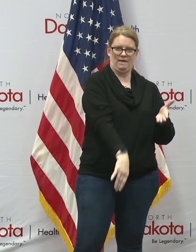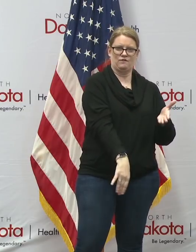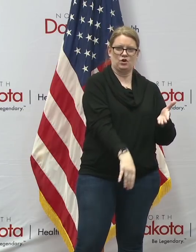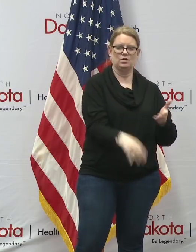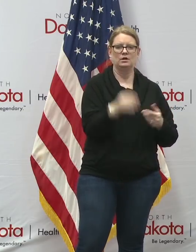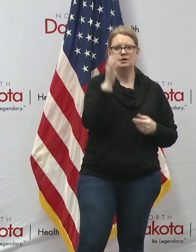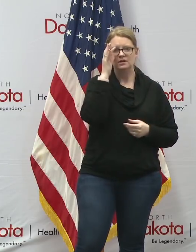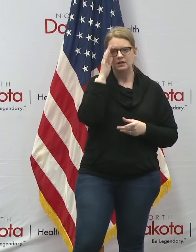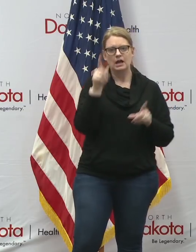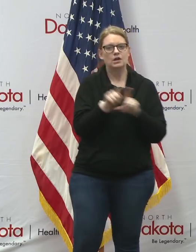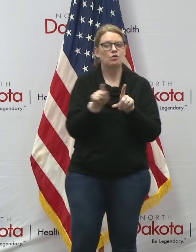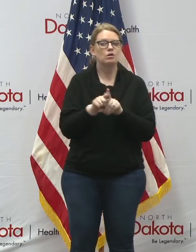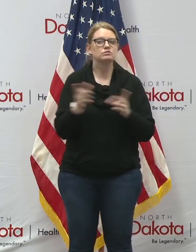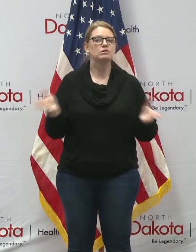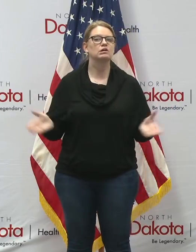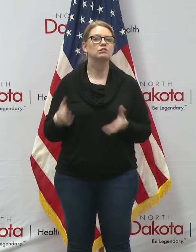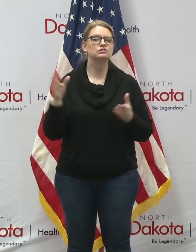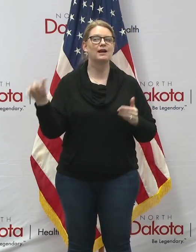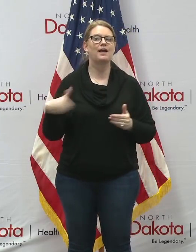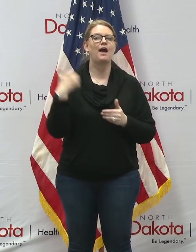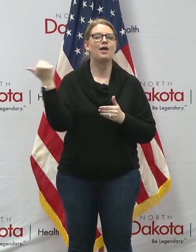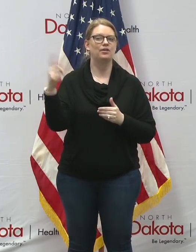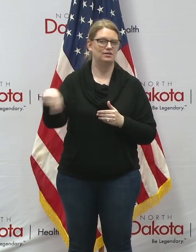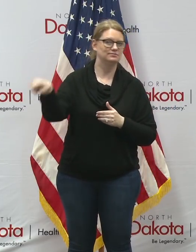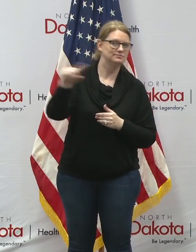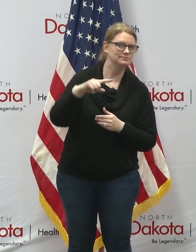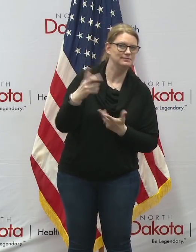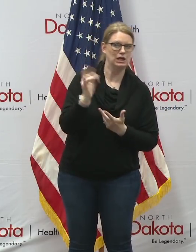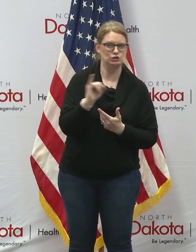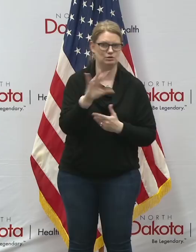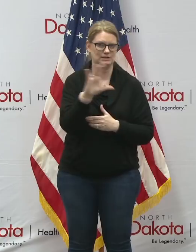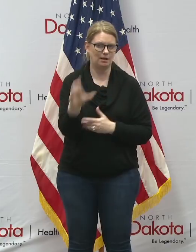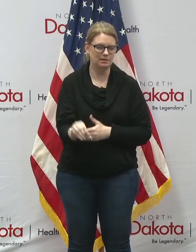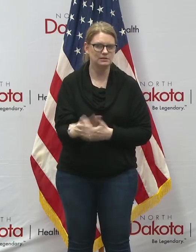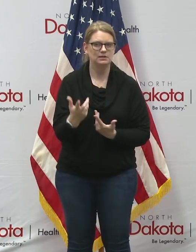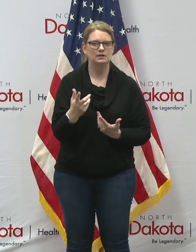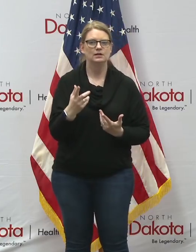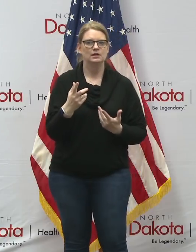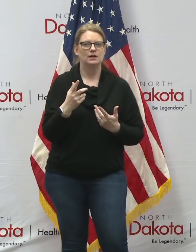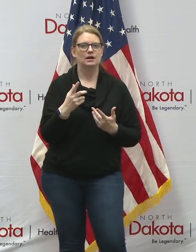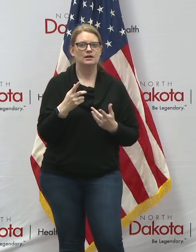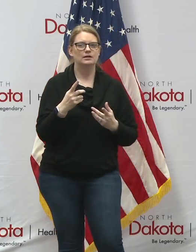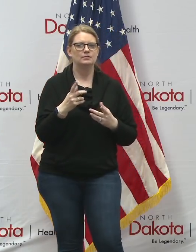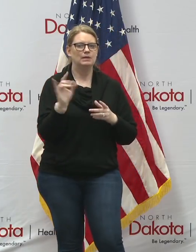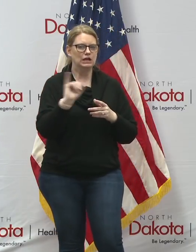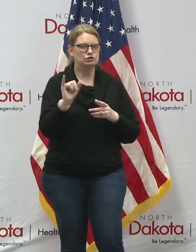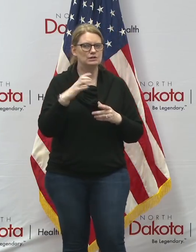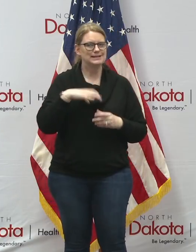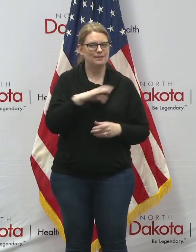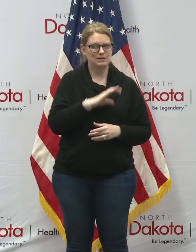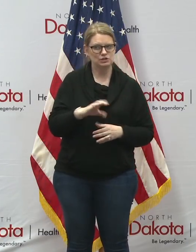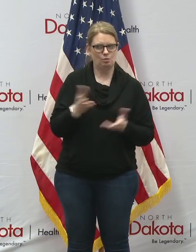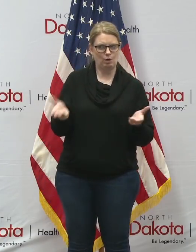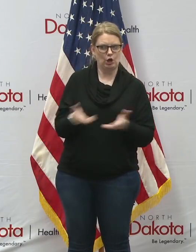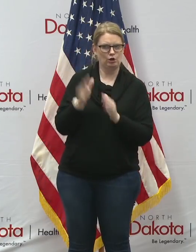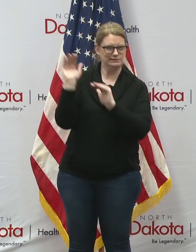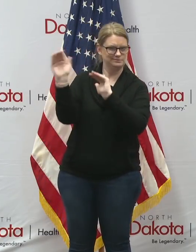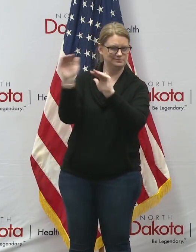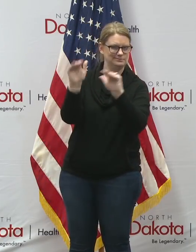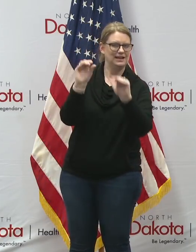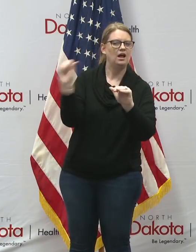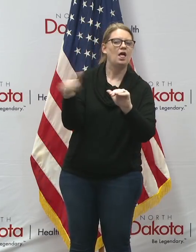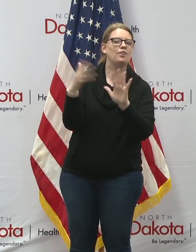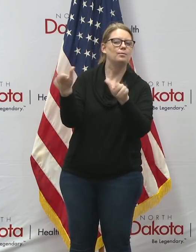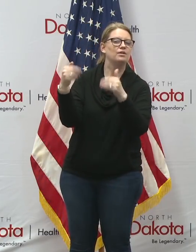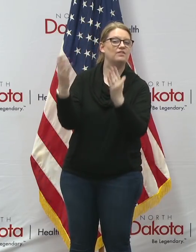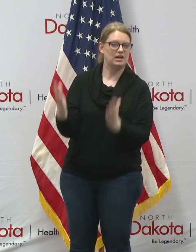to other providers hearing this announcement i'm sure that insurance commissioner godfried would encourage you to do other providers to do the